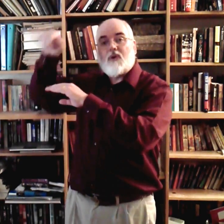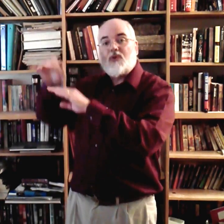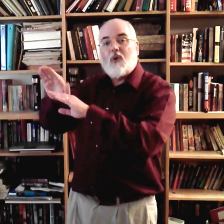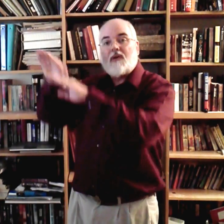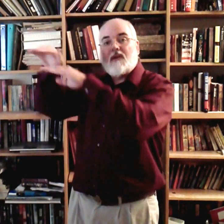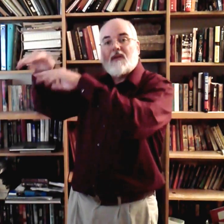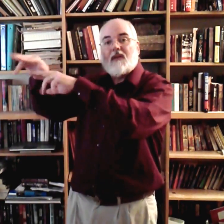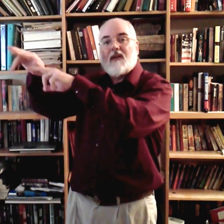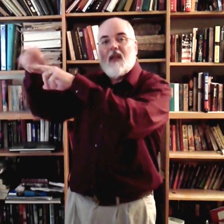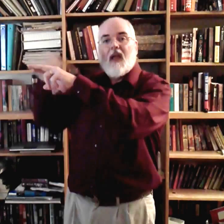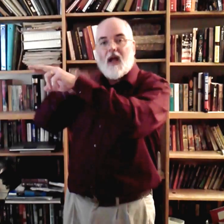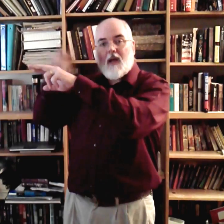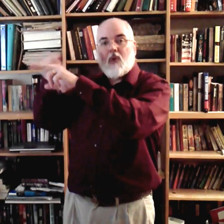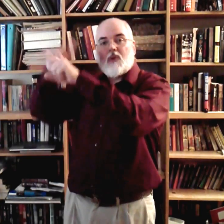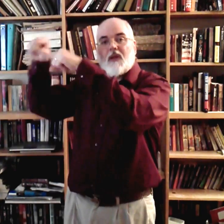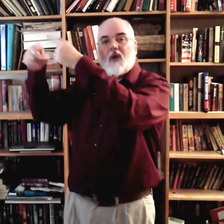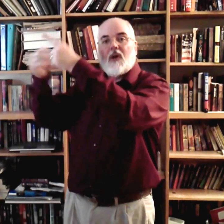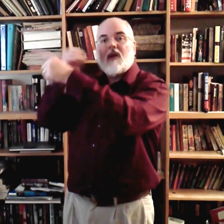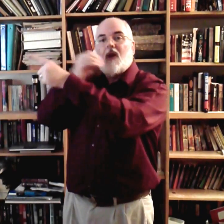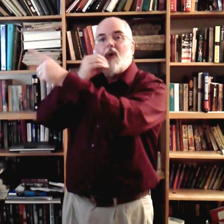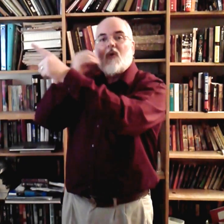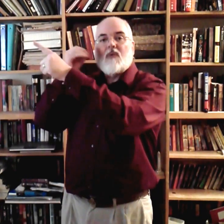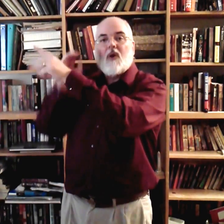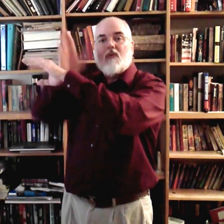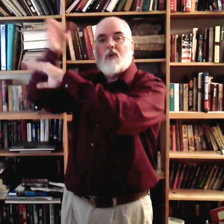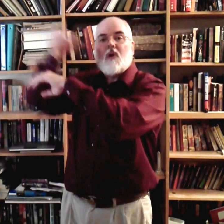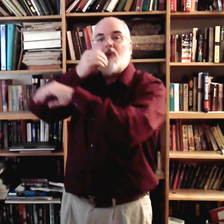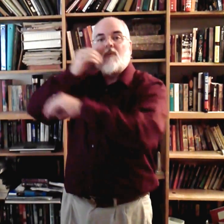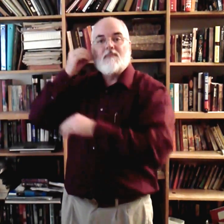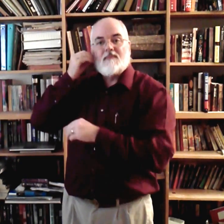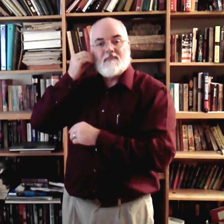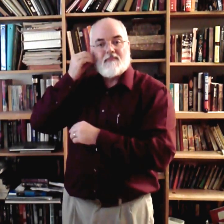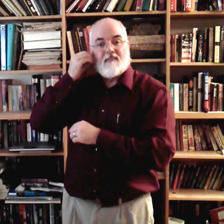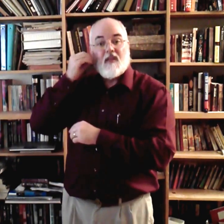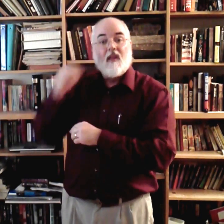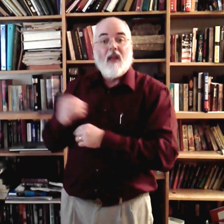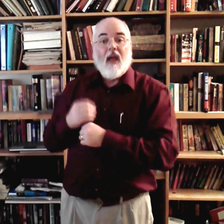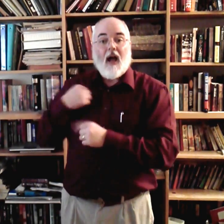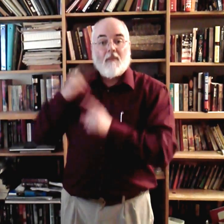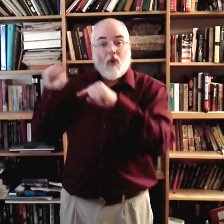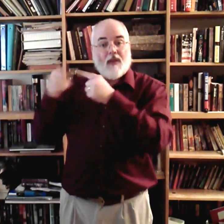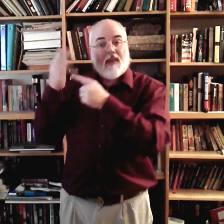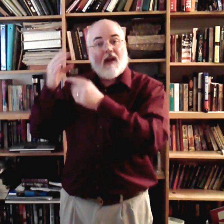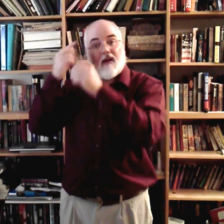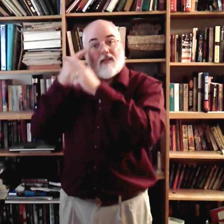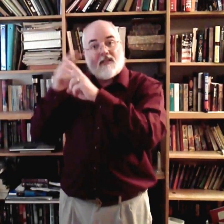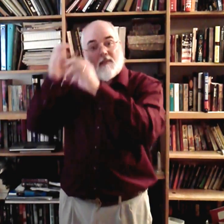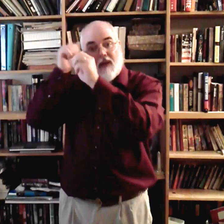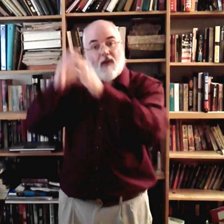Jordan. I'm only going over home. I'm going there to see my